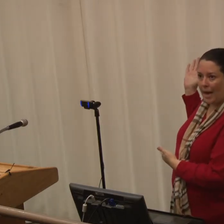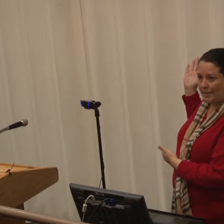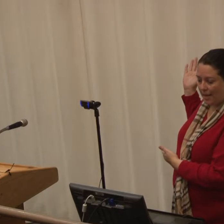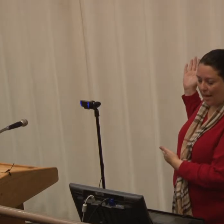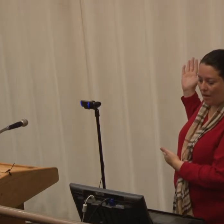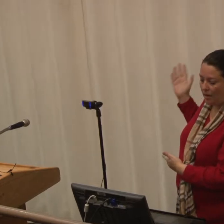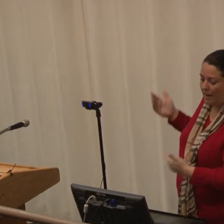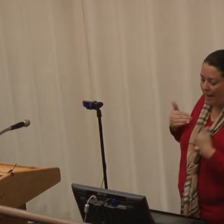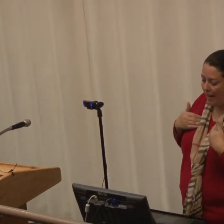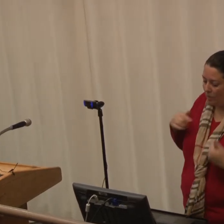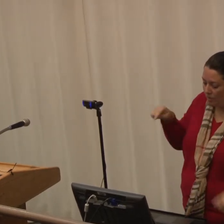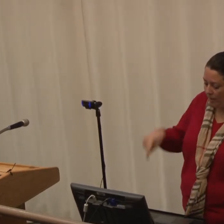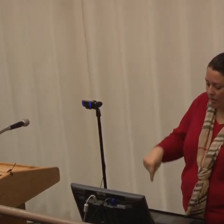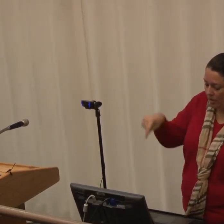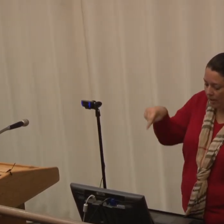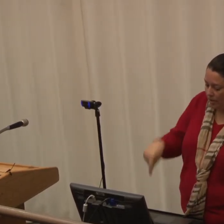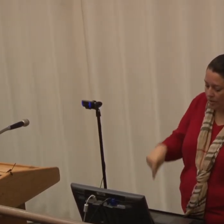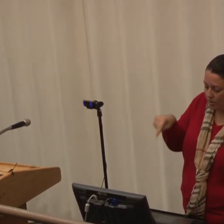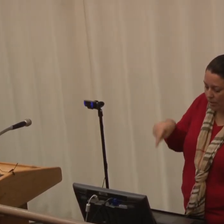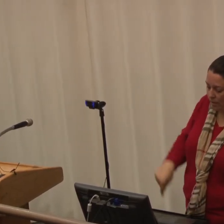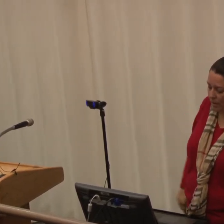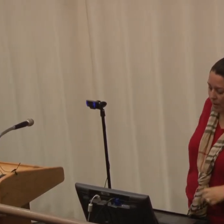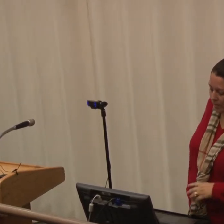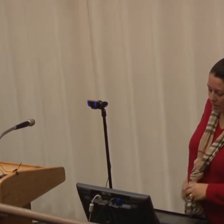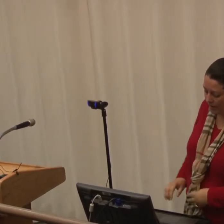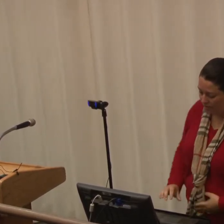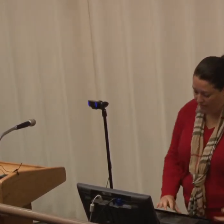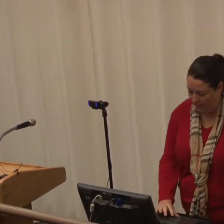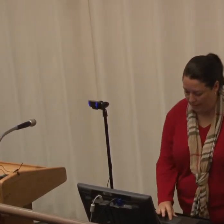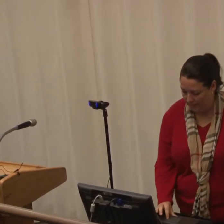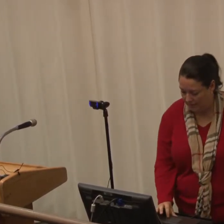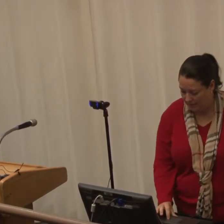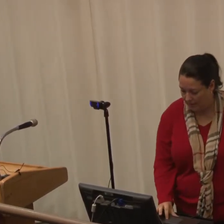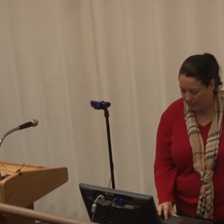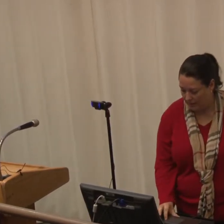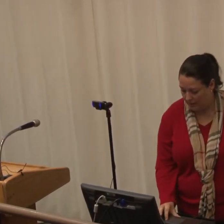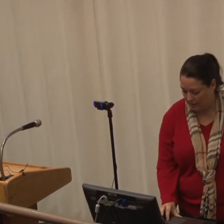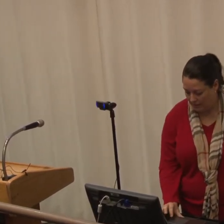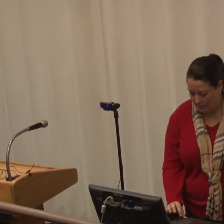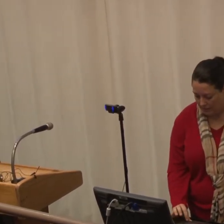Matt Daigle. And Matt, I will be your clicker, so tell me when to advance.